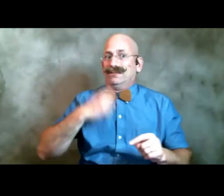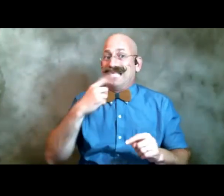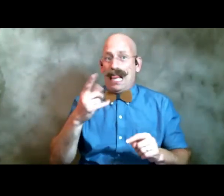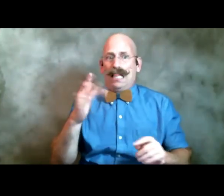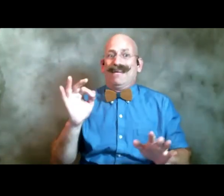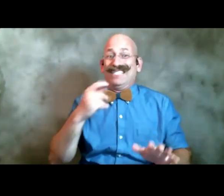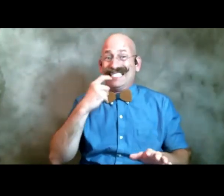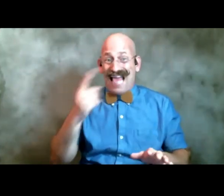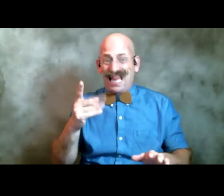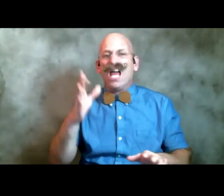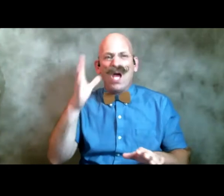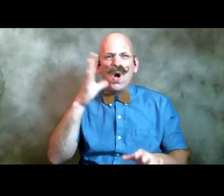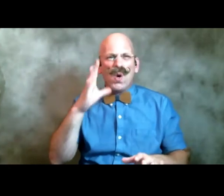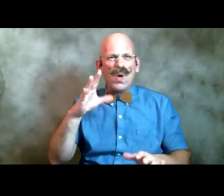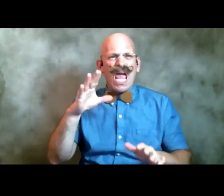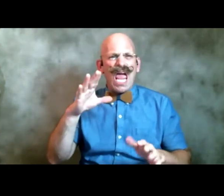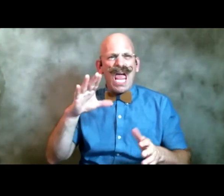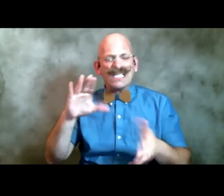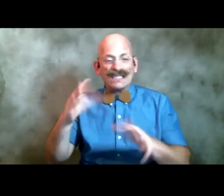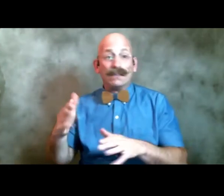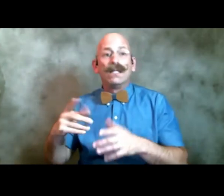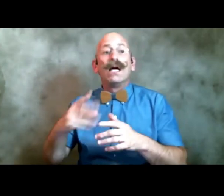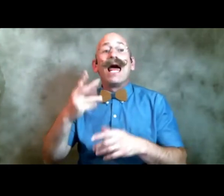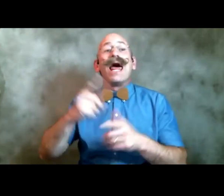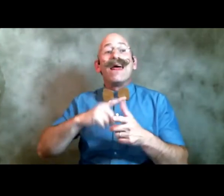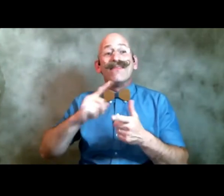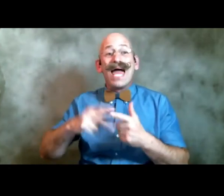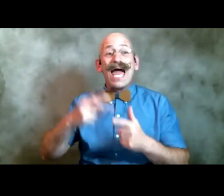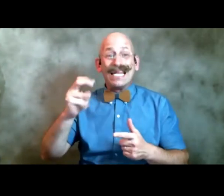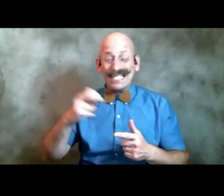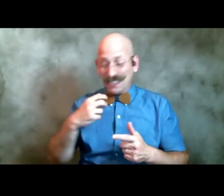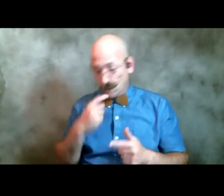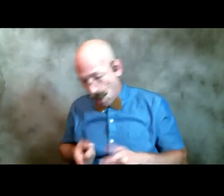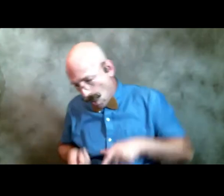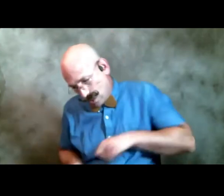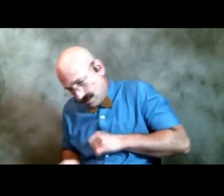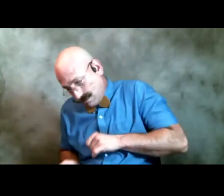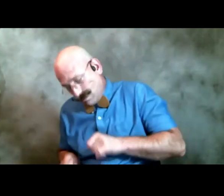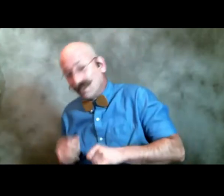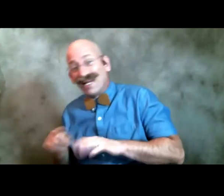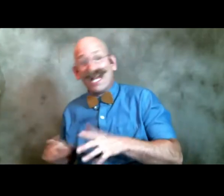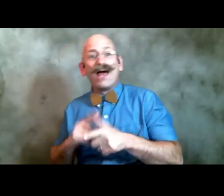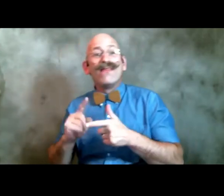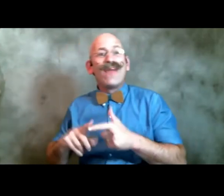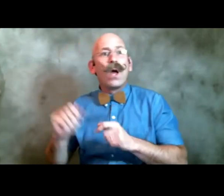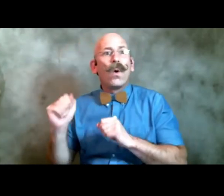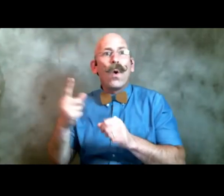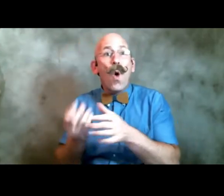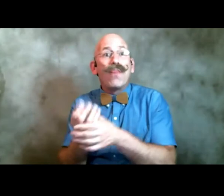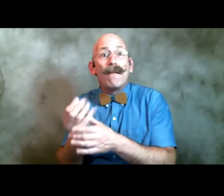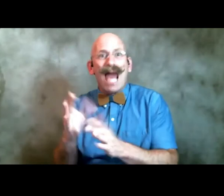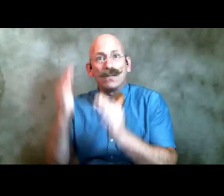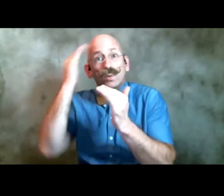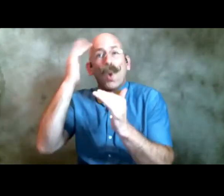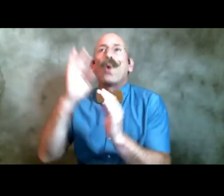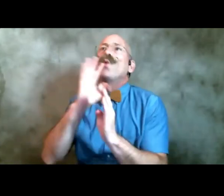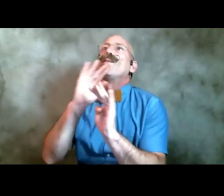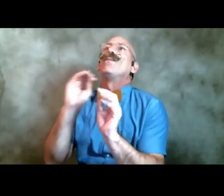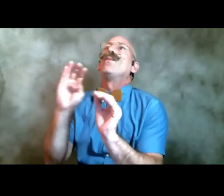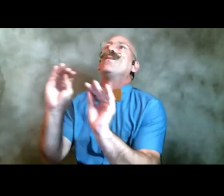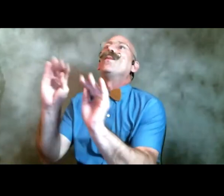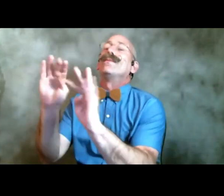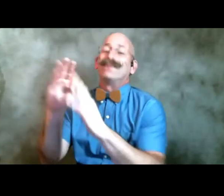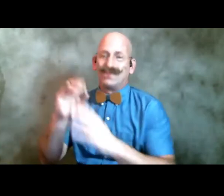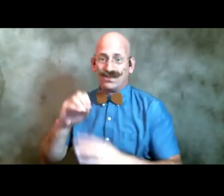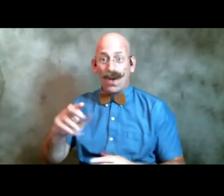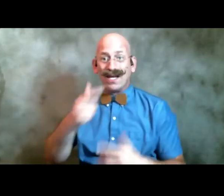so he told it to a hole in the ground and then it came out next year it to all the plants knew it so that's it was kind of interesting that